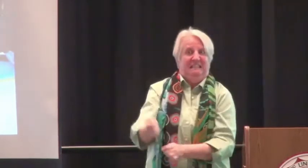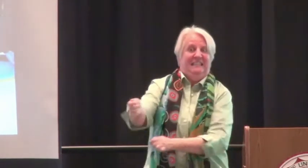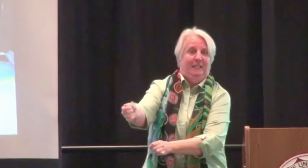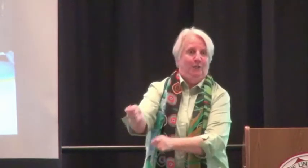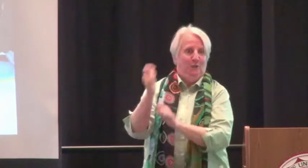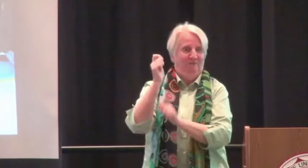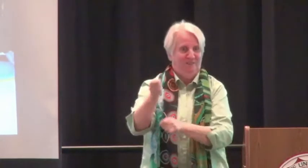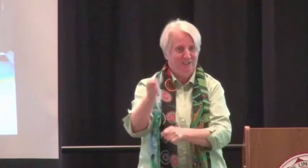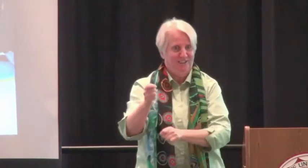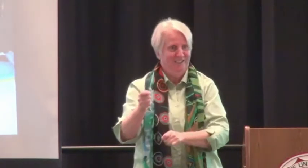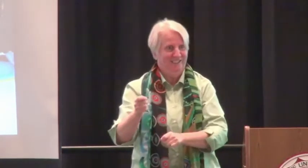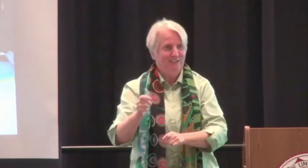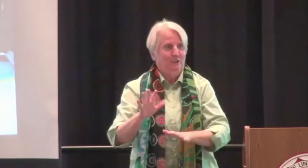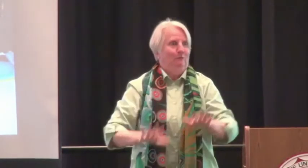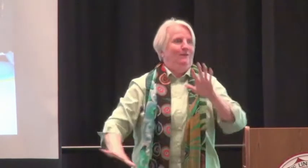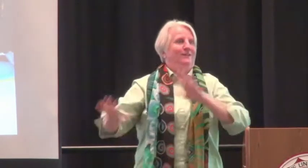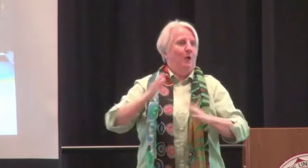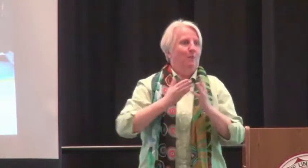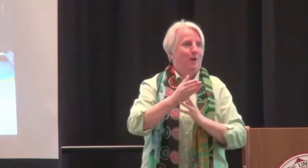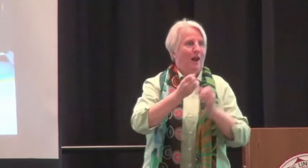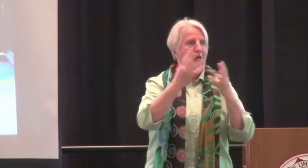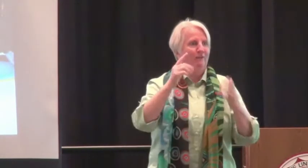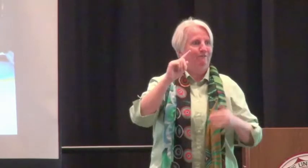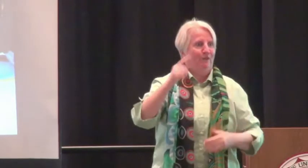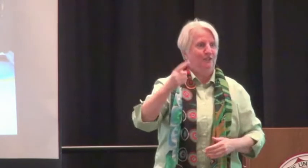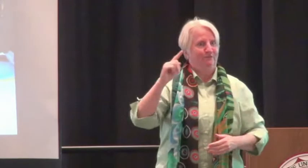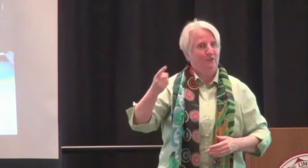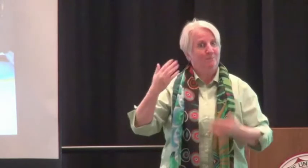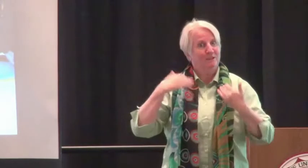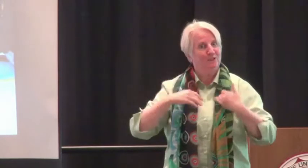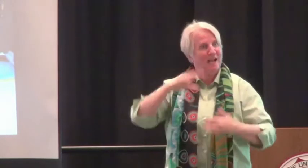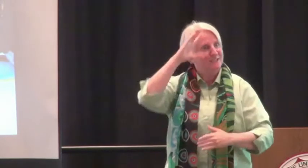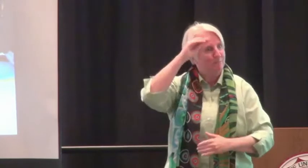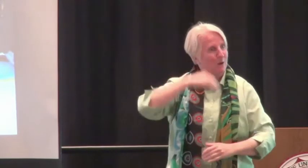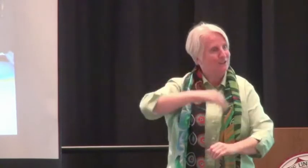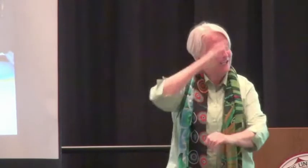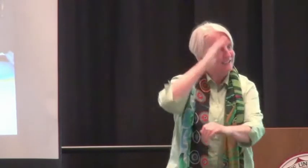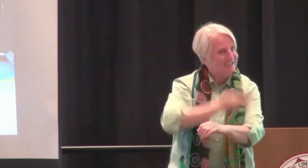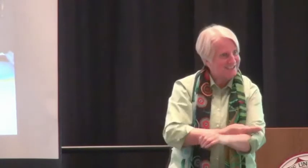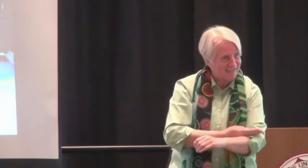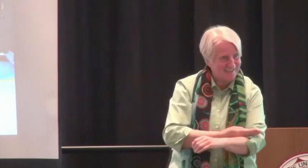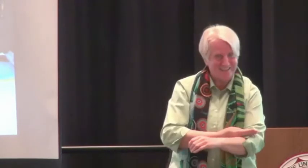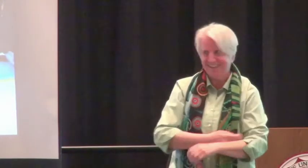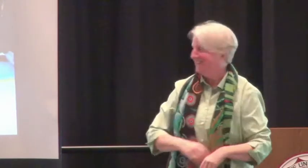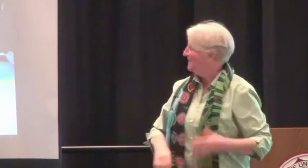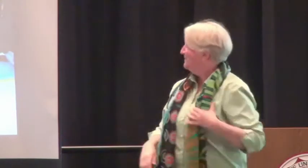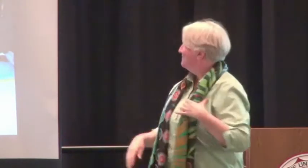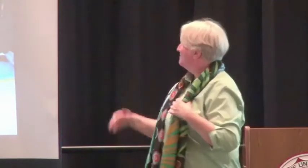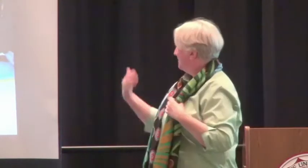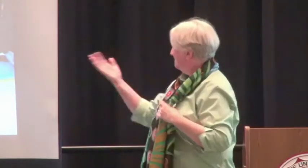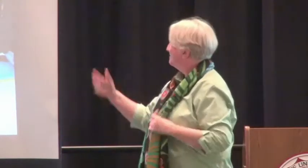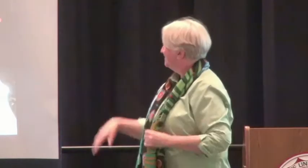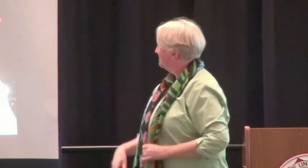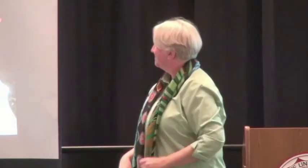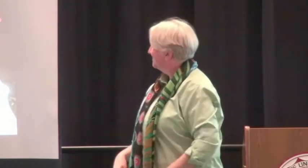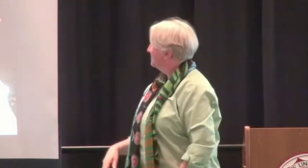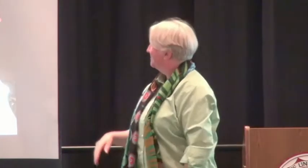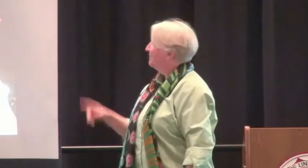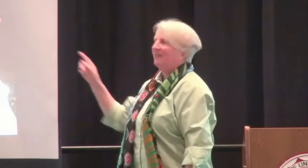And she did it reluctantly, but just so her son could fish. And, you know, when you have a son, you have to do things that you're not